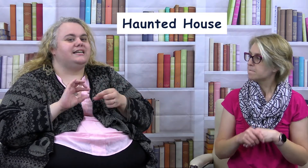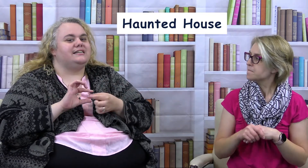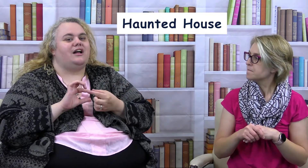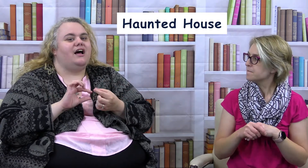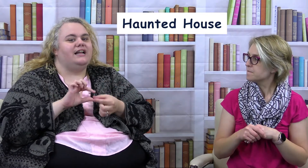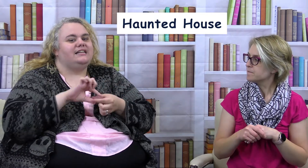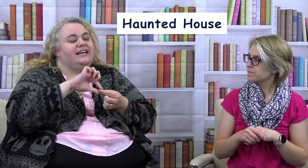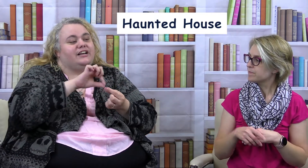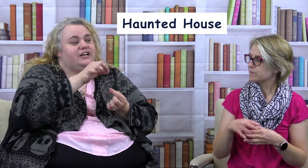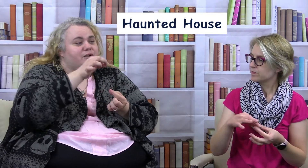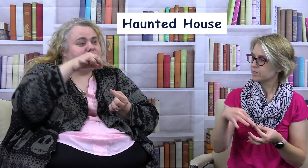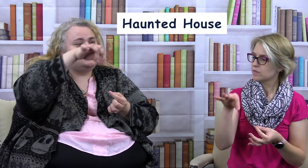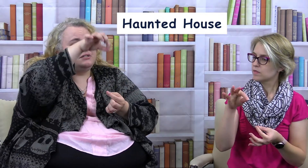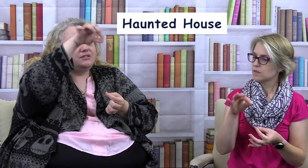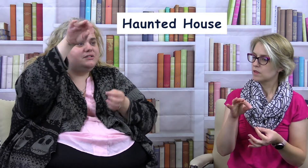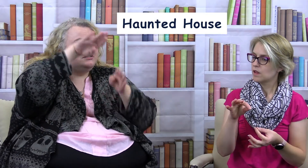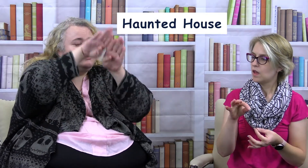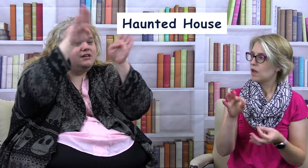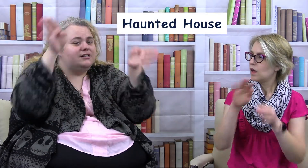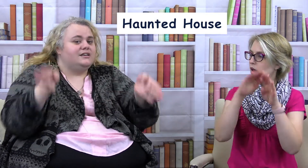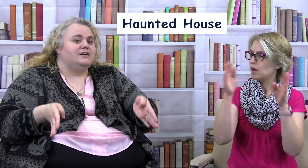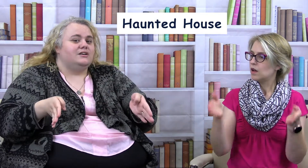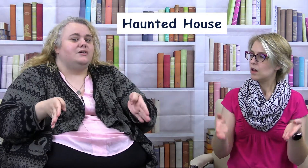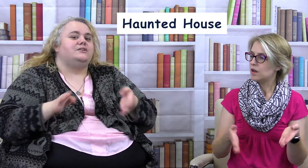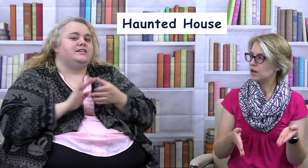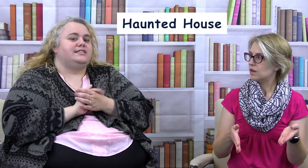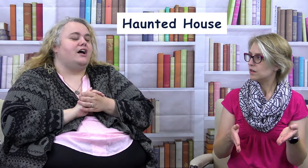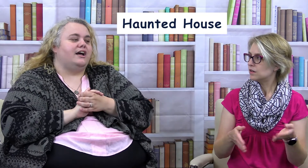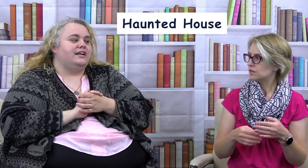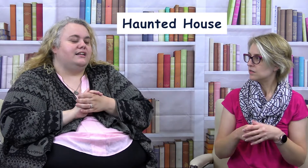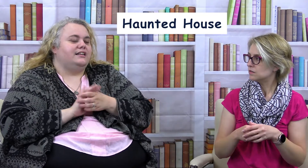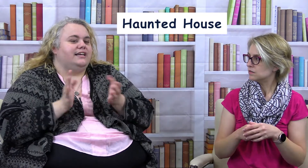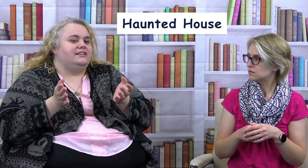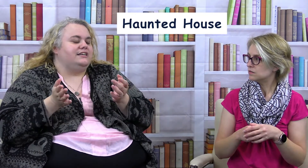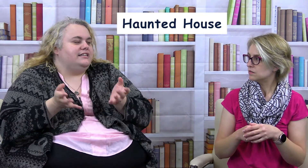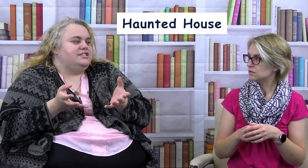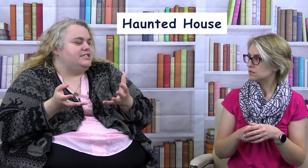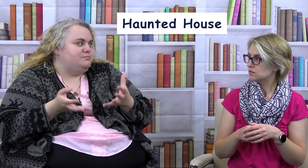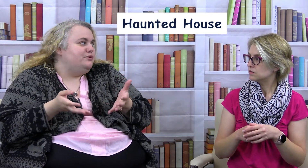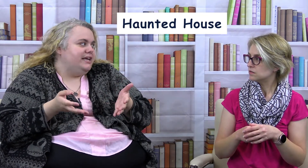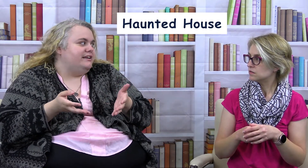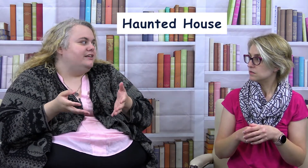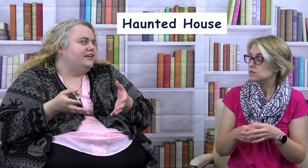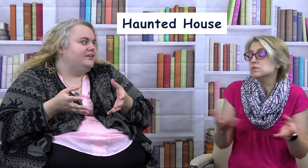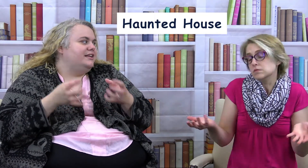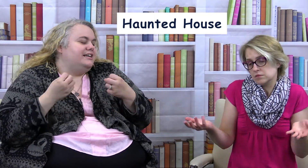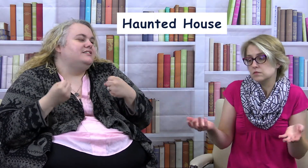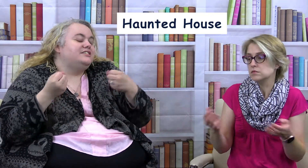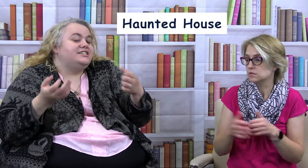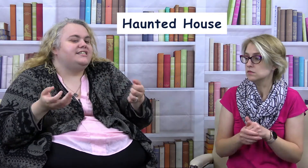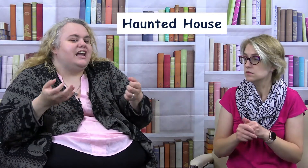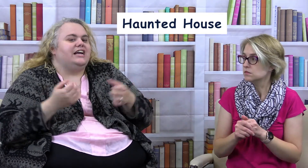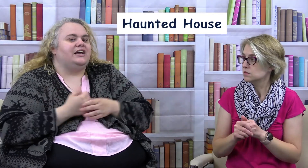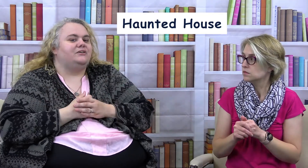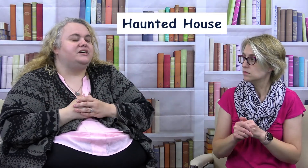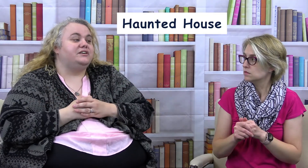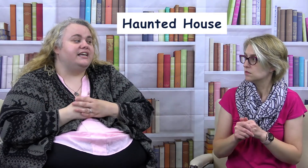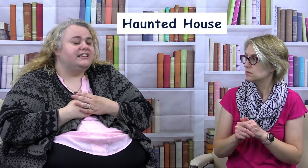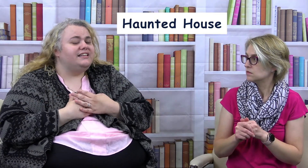Like is it haunted like a ghost or is it haunted like it's just spooky to you. Like just scary. Or do you think like